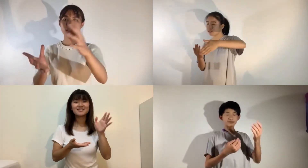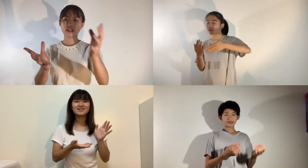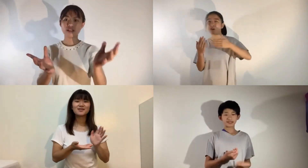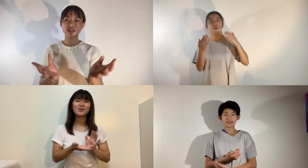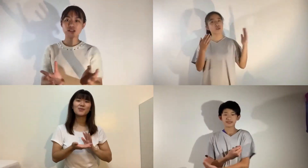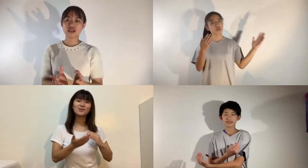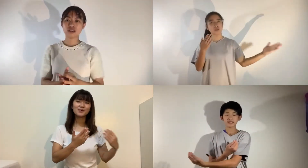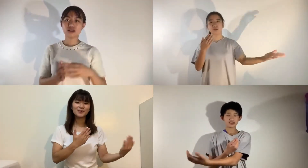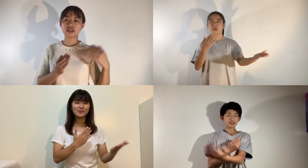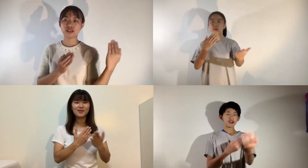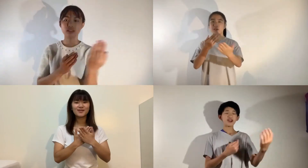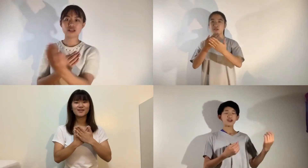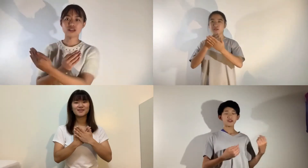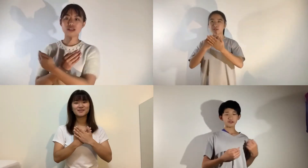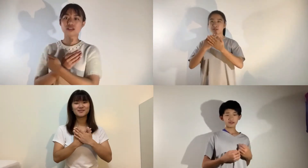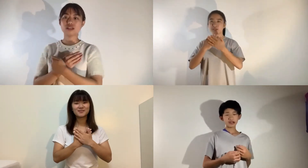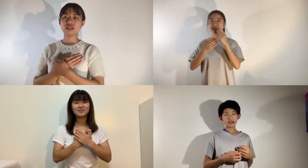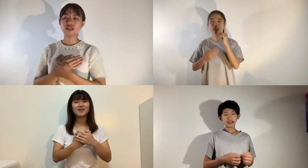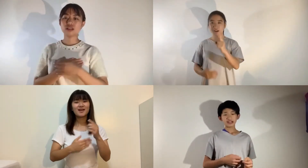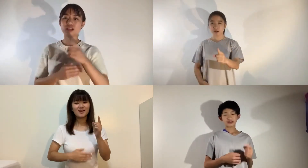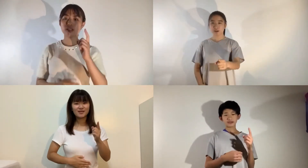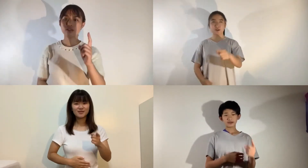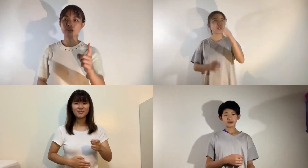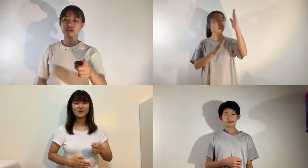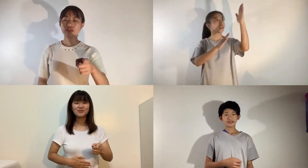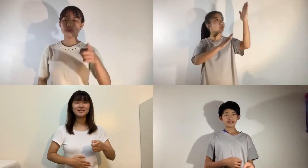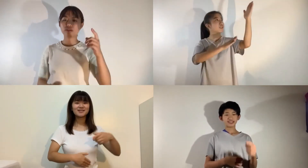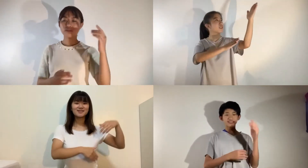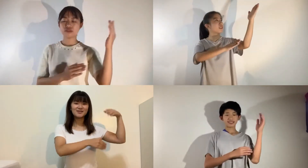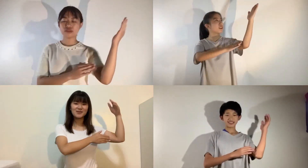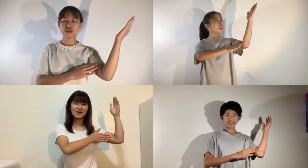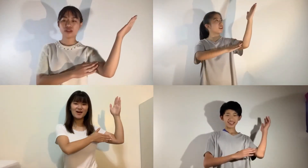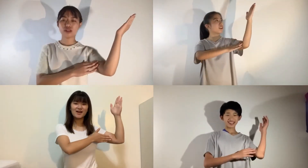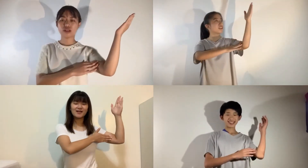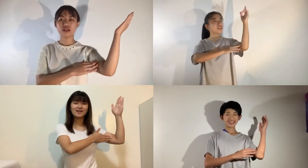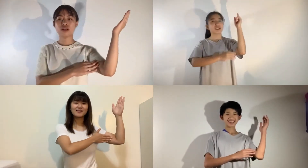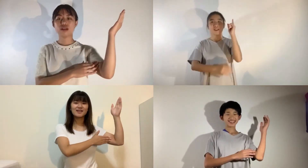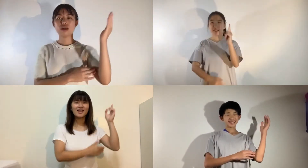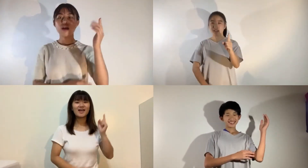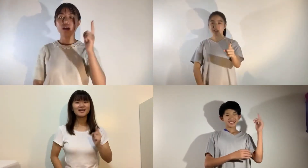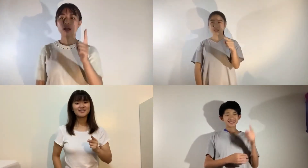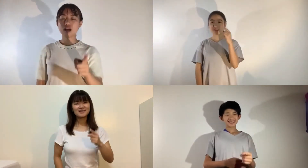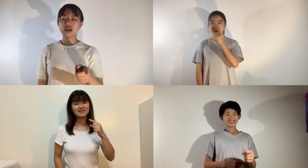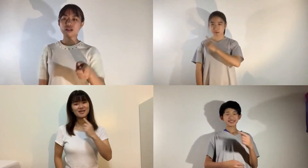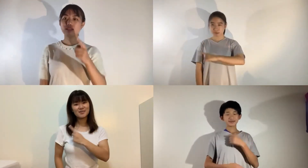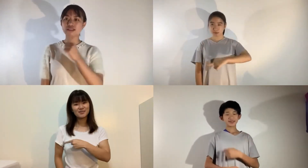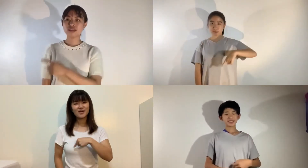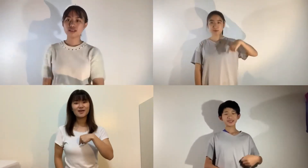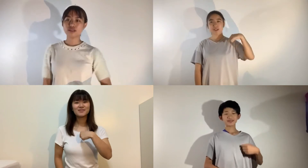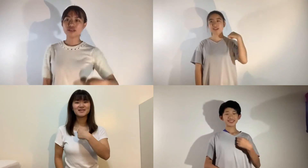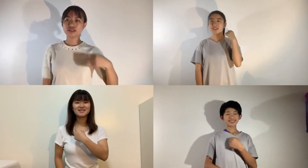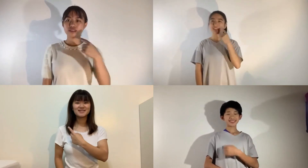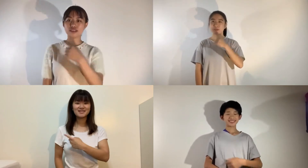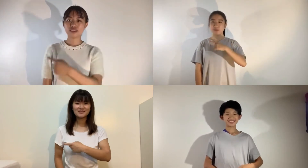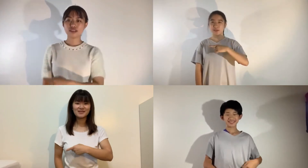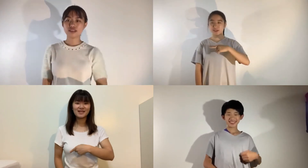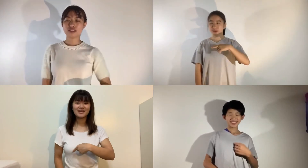that hold the world are holding your heart This is the promise He made